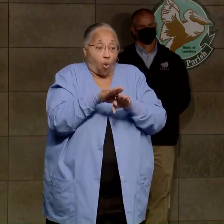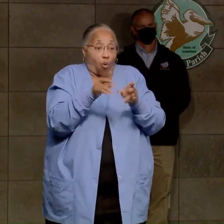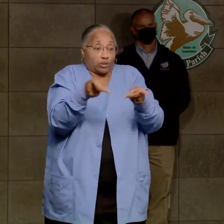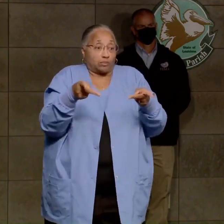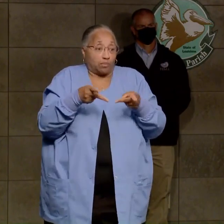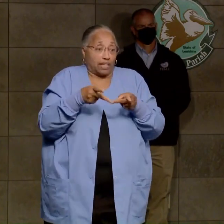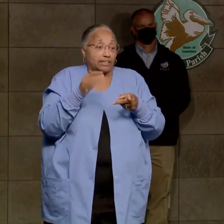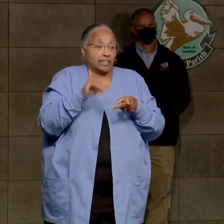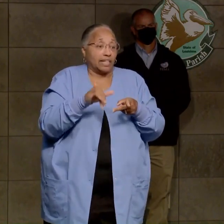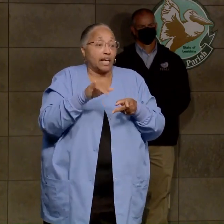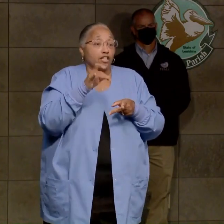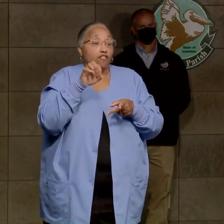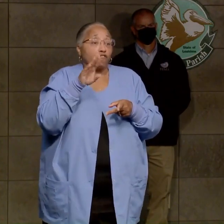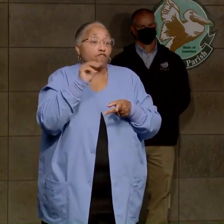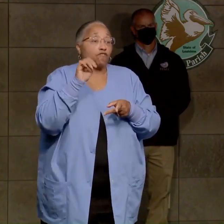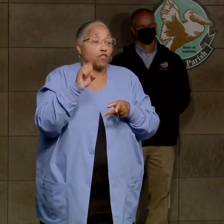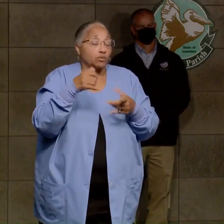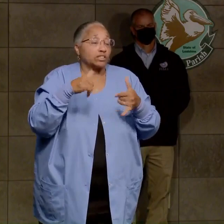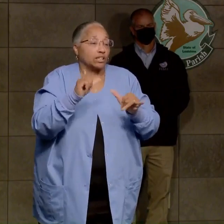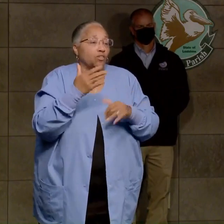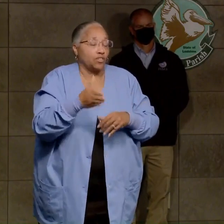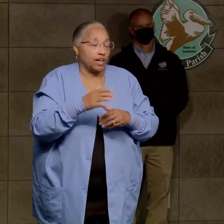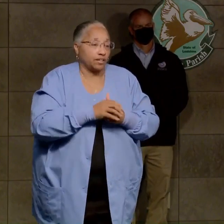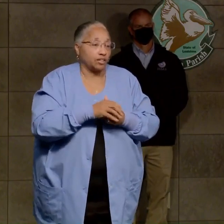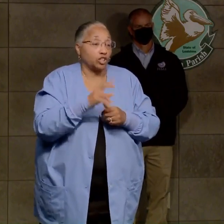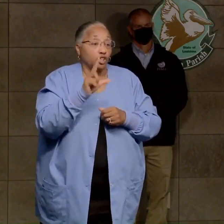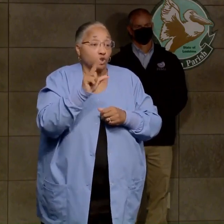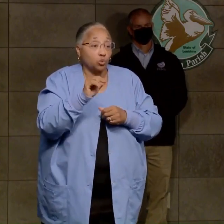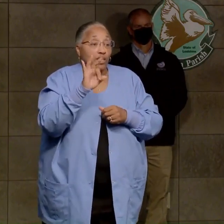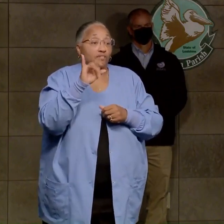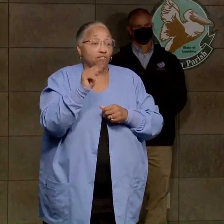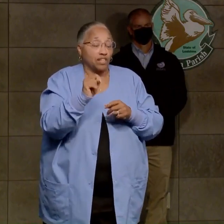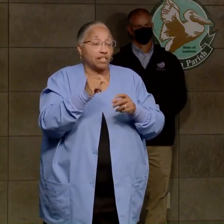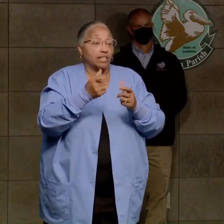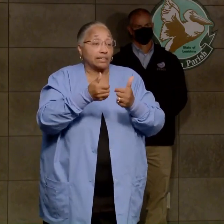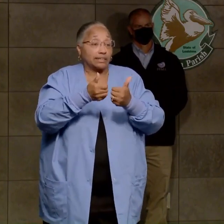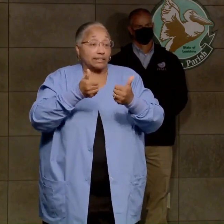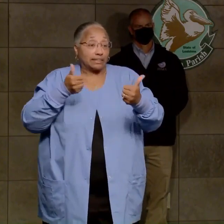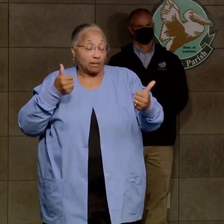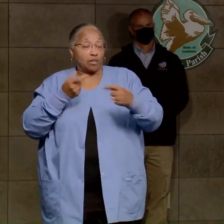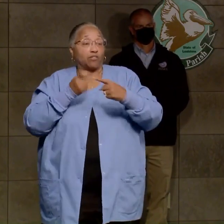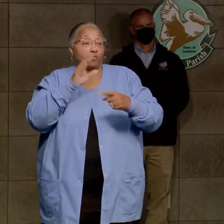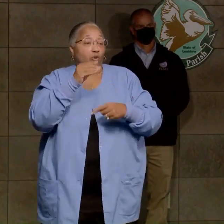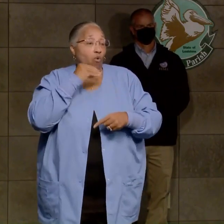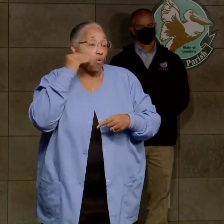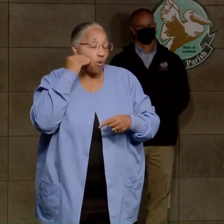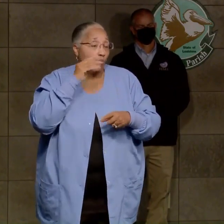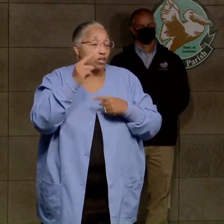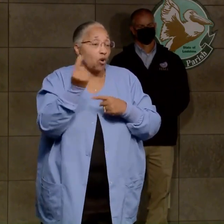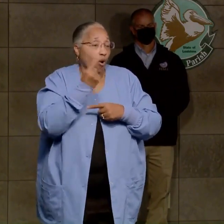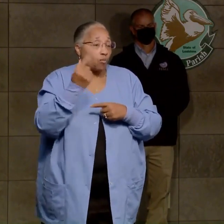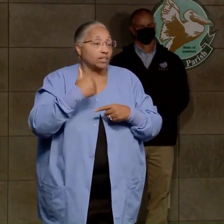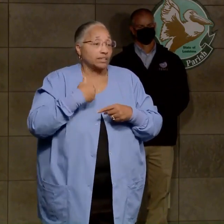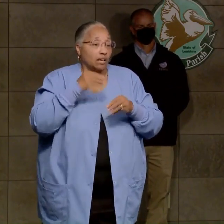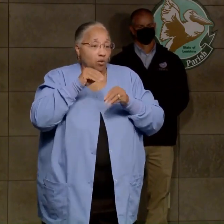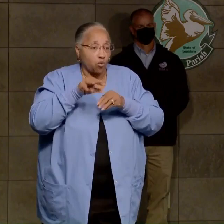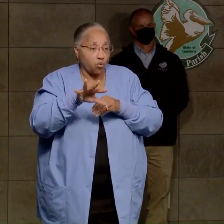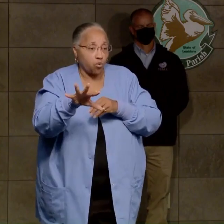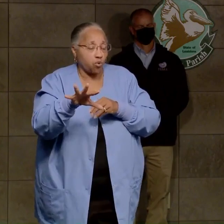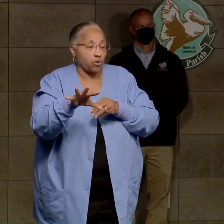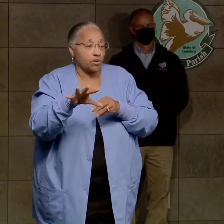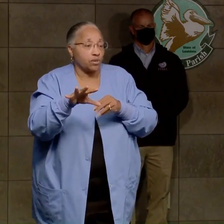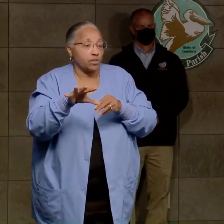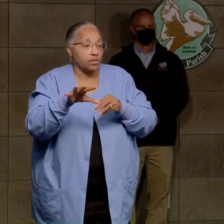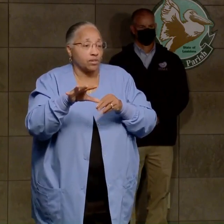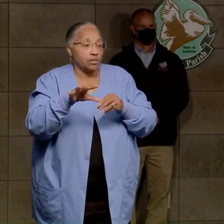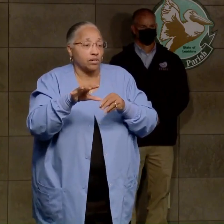can capture those fumes. Run it at least 20 feet away from your home, and always direct the exhaust away from your home. We know